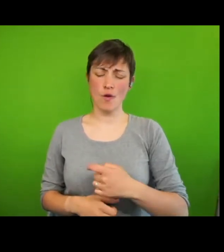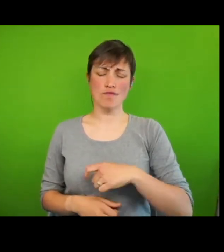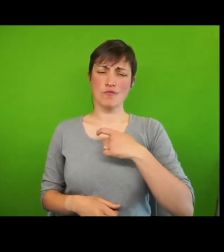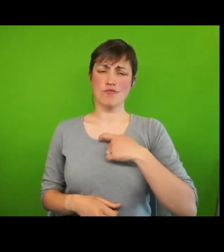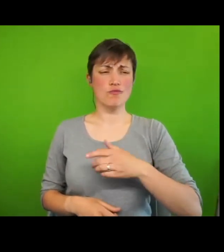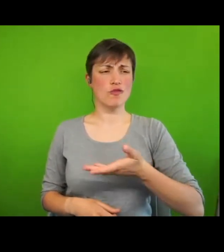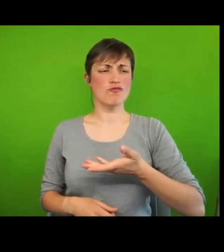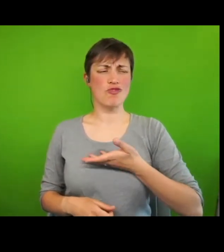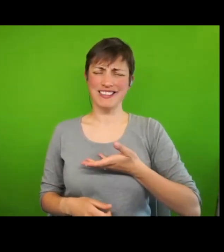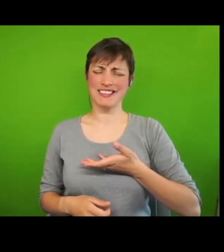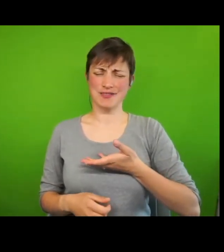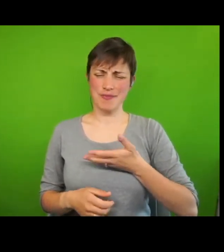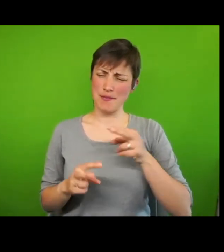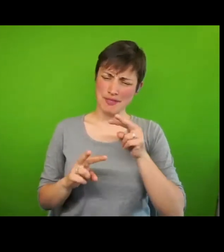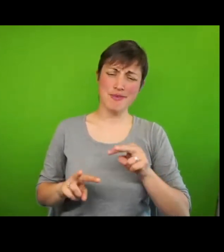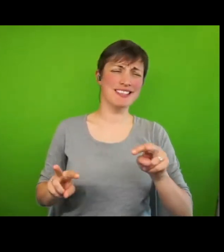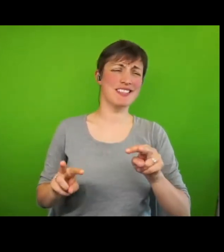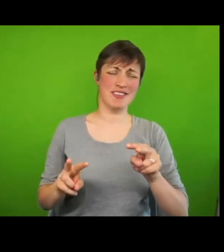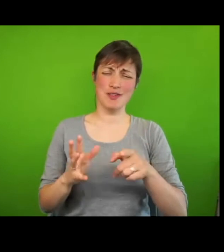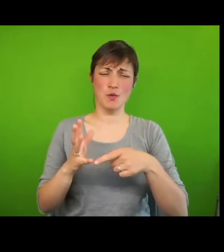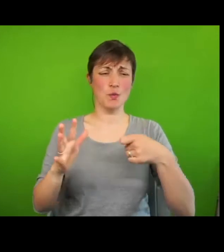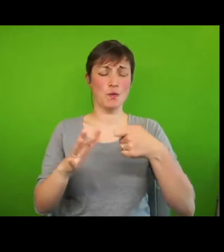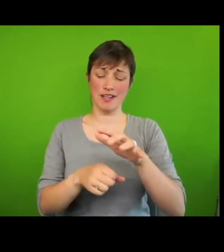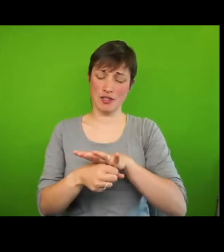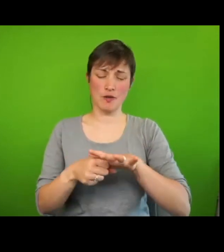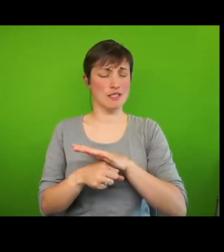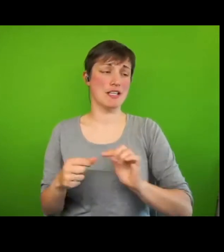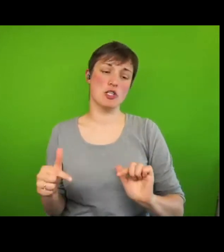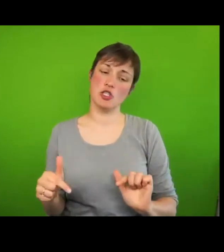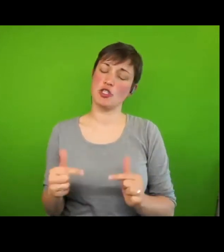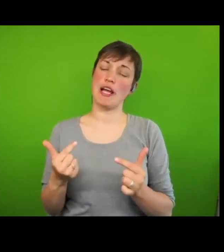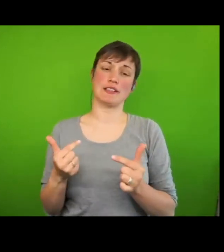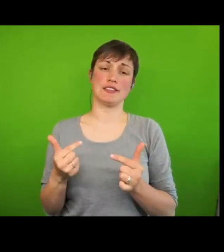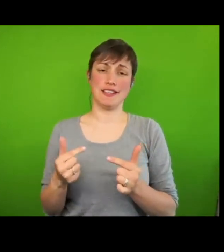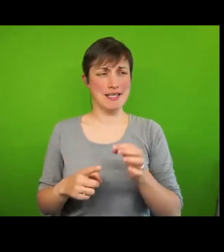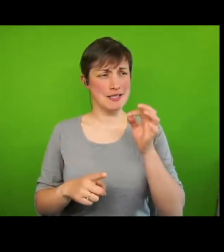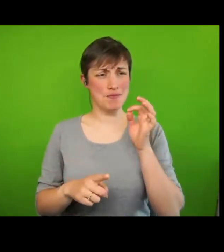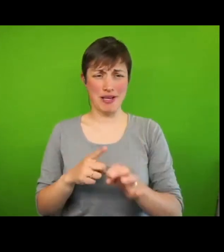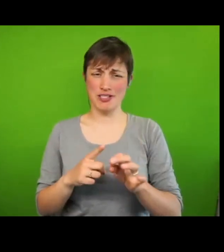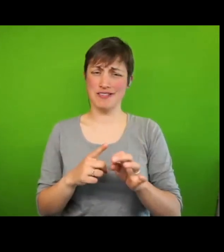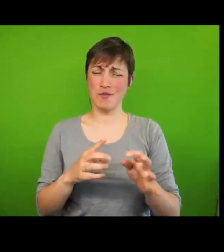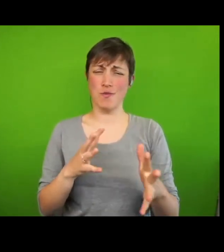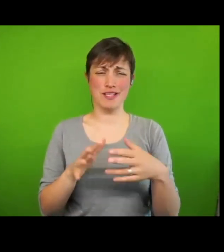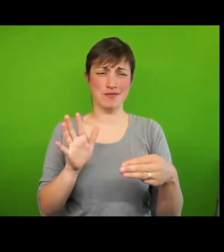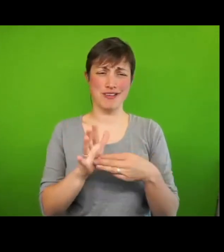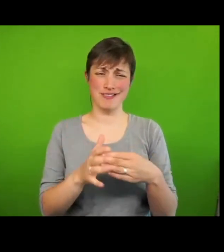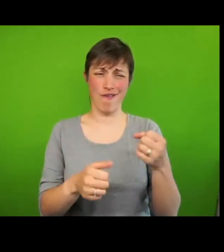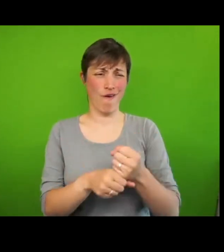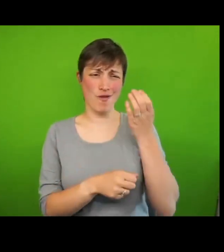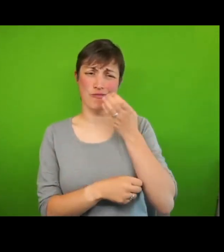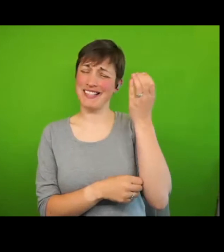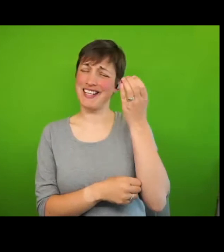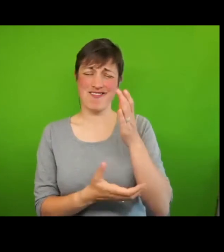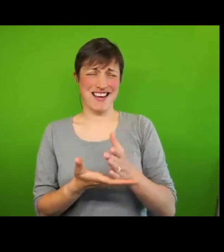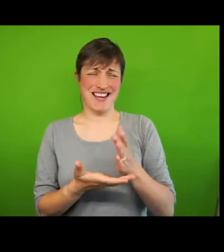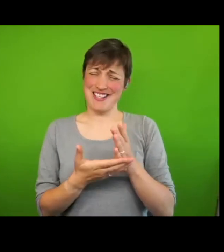say, challenging in the UK context, especially given a Westminster government who is no friend of human rights, and of course, we're